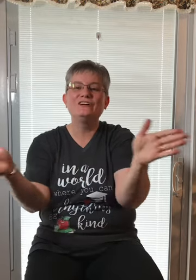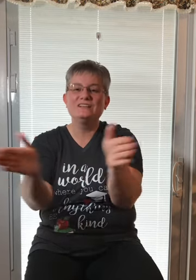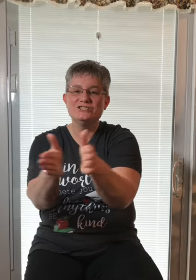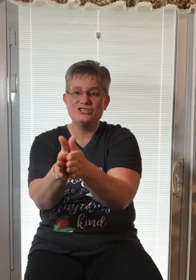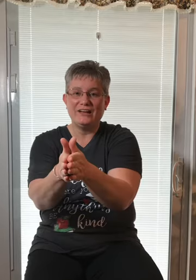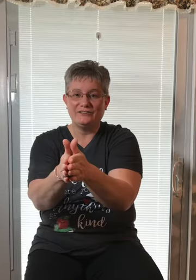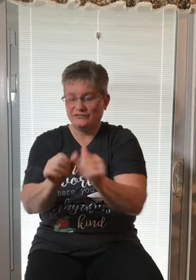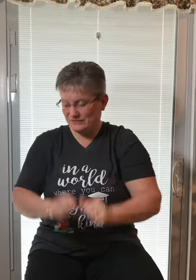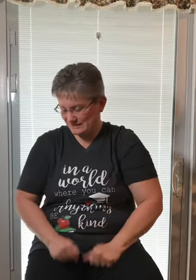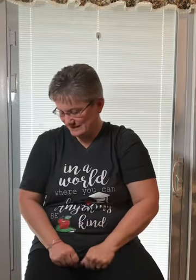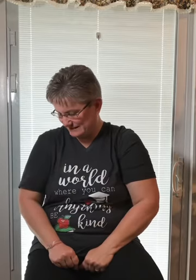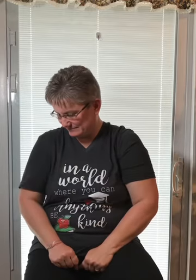Shelf.